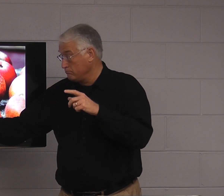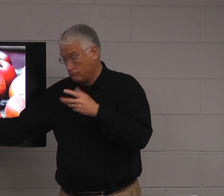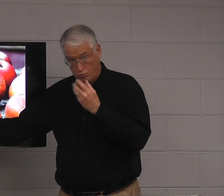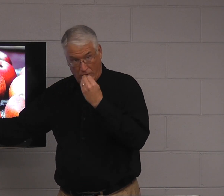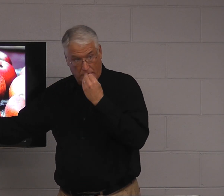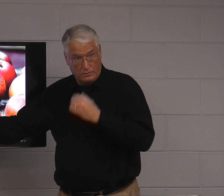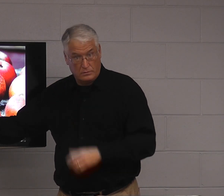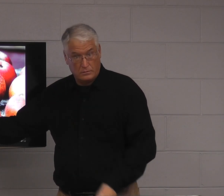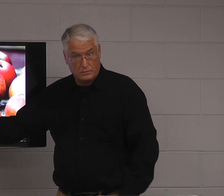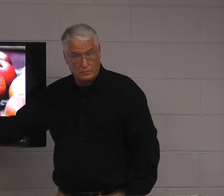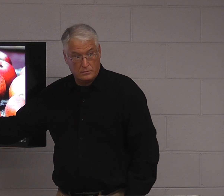Do you want to eat that?